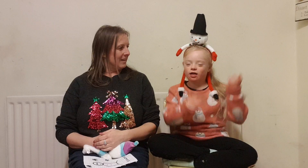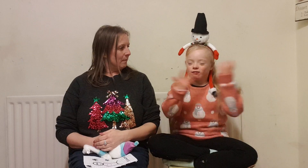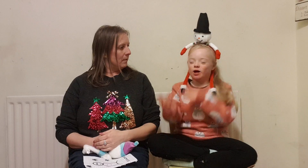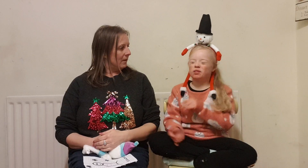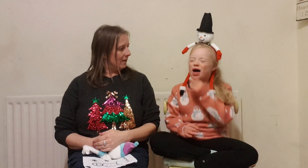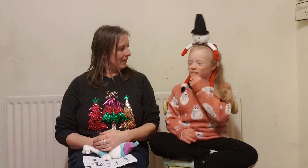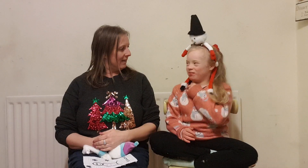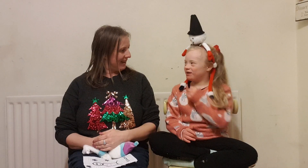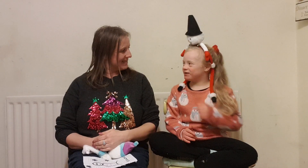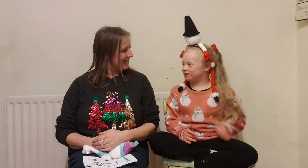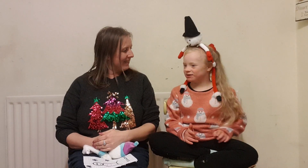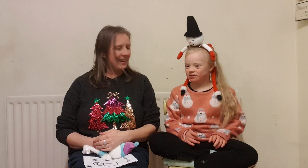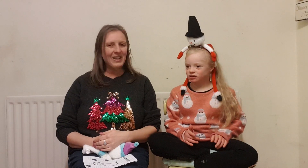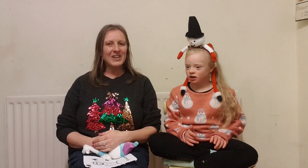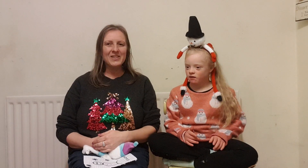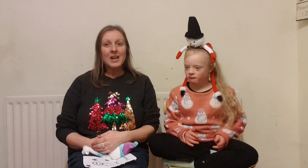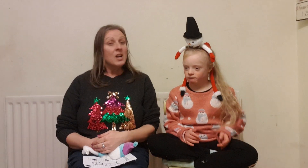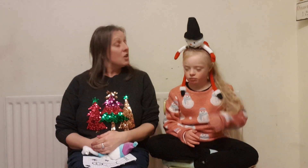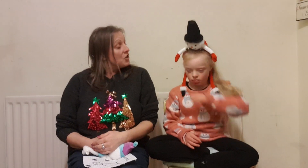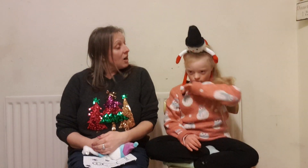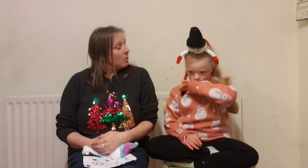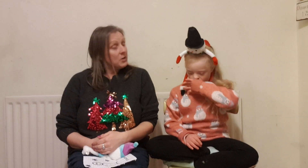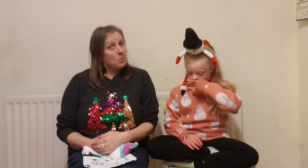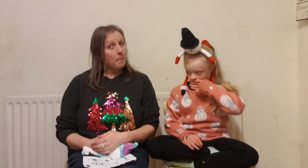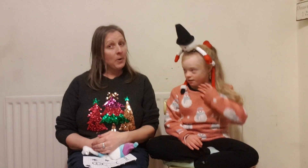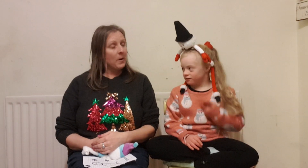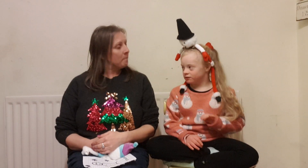snowman that's it really good shall we do one more